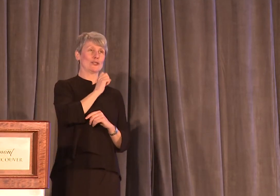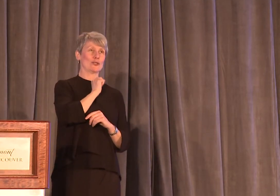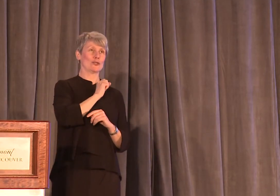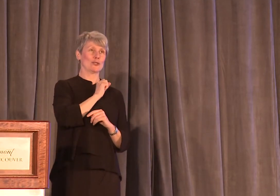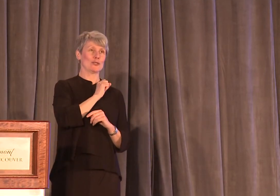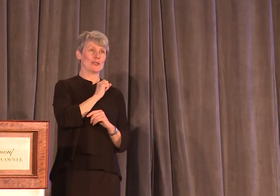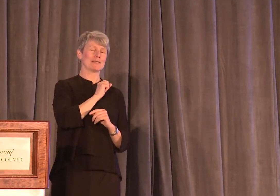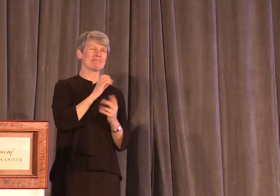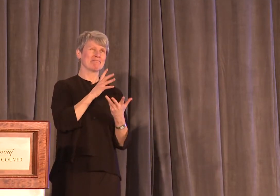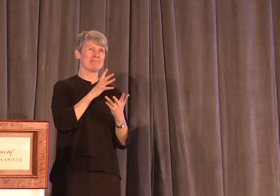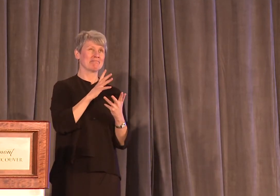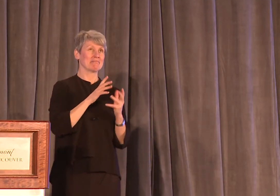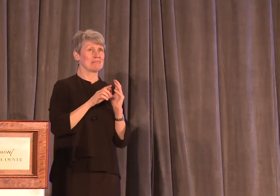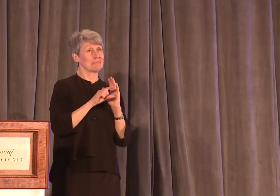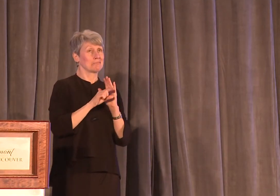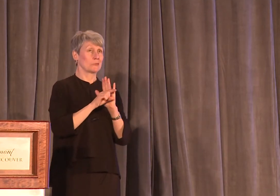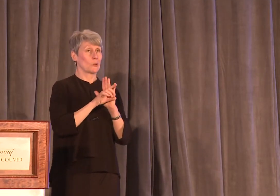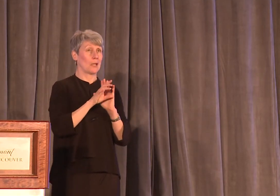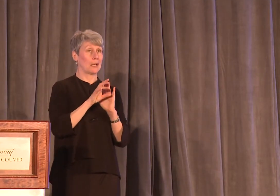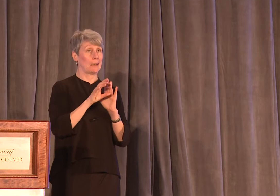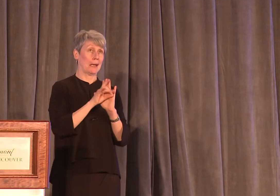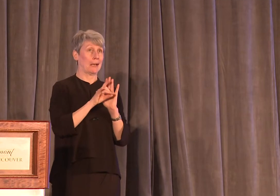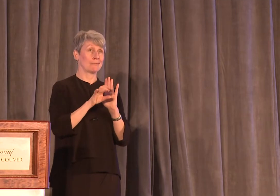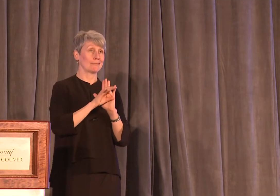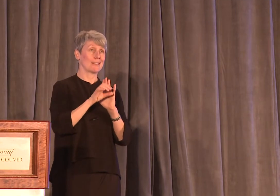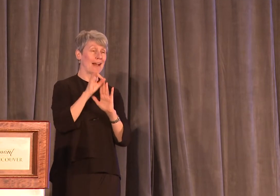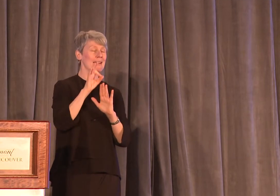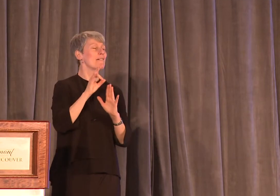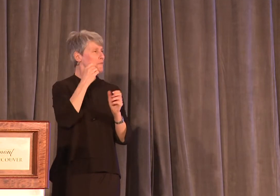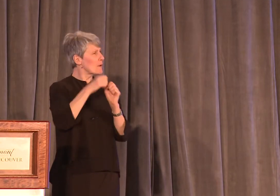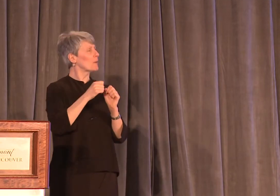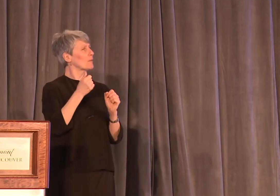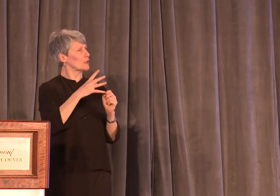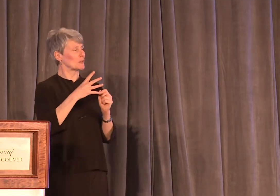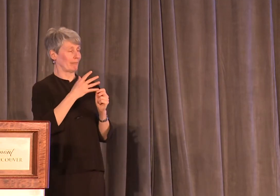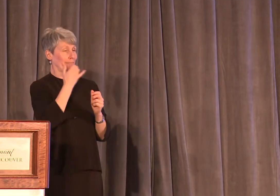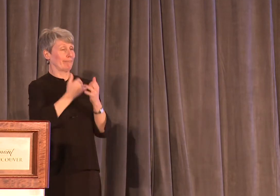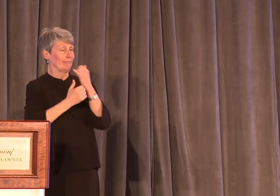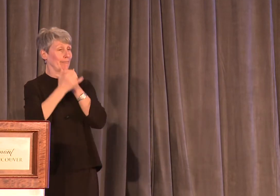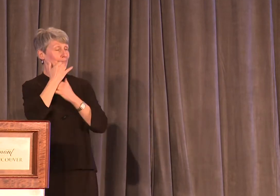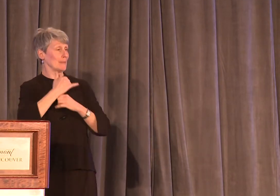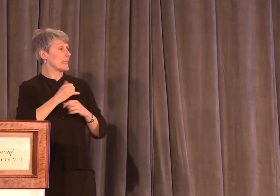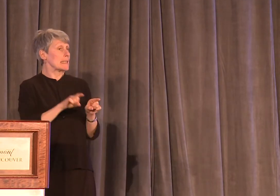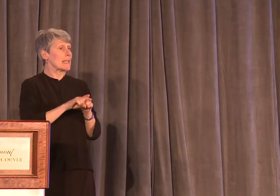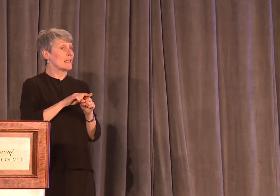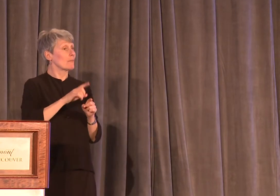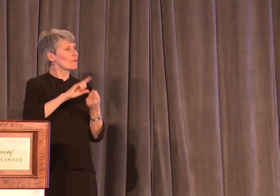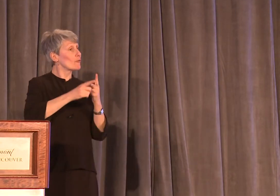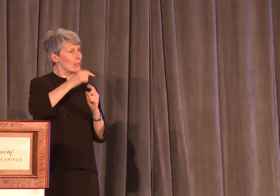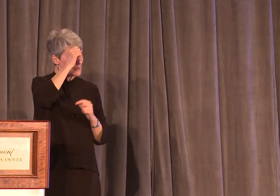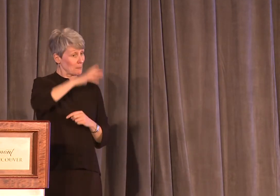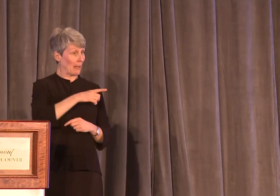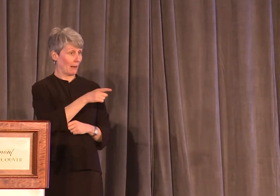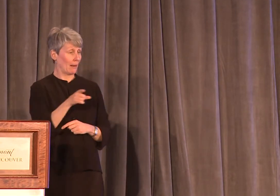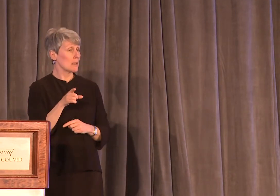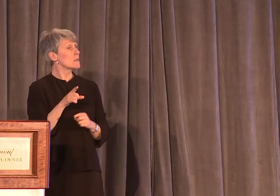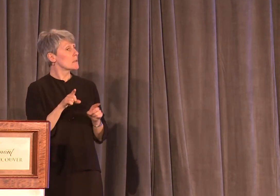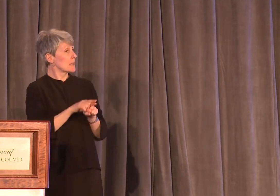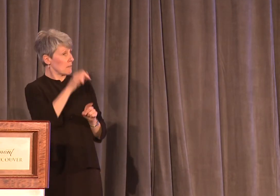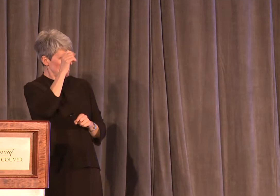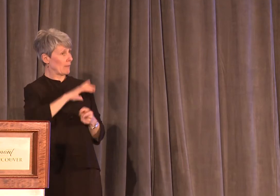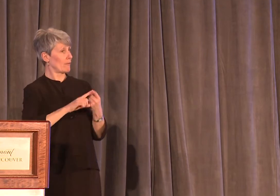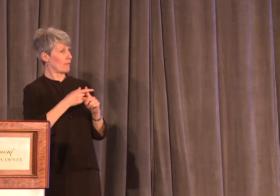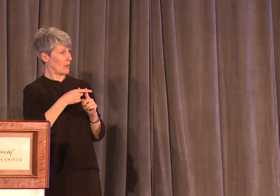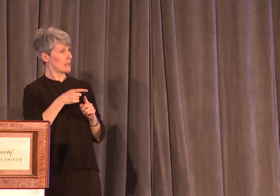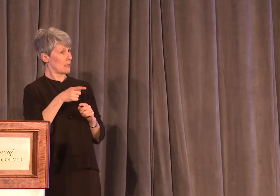Early high school. Okay. I made my share of stupid decisions just like my male friends, but just like my male friends, I